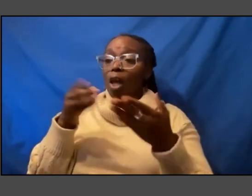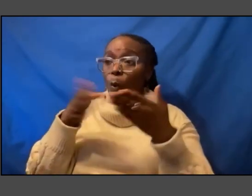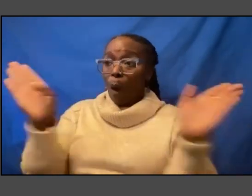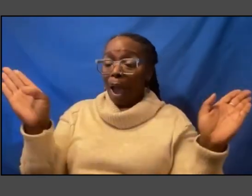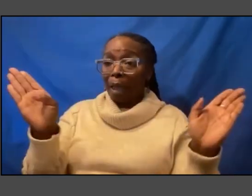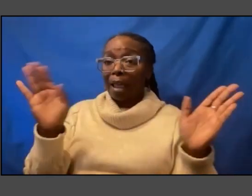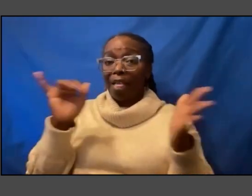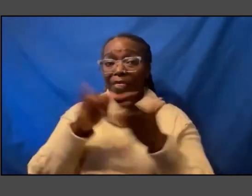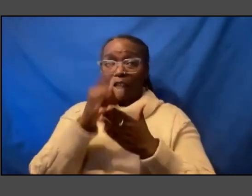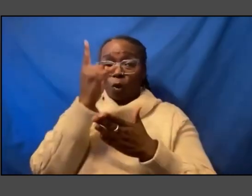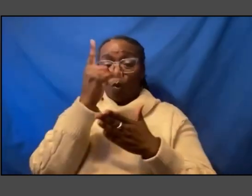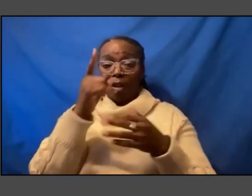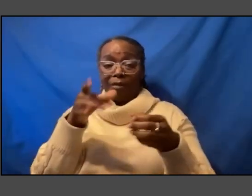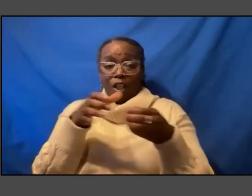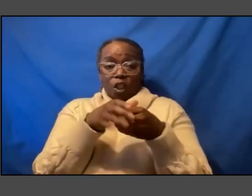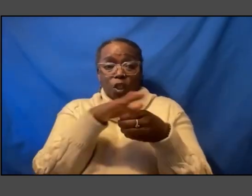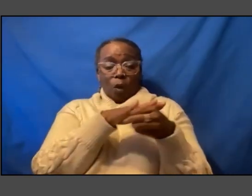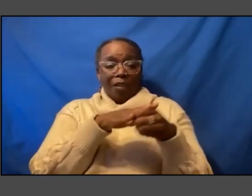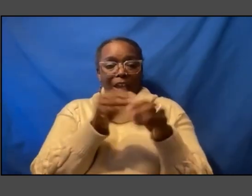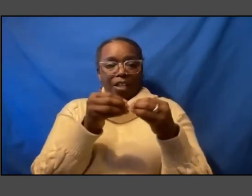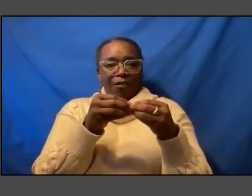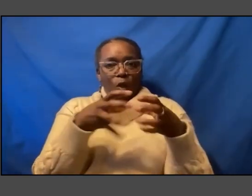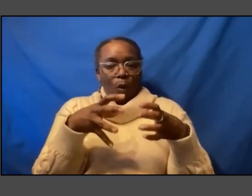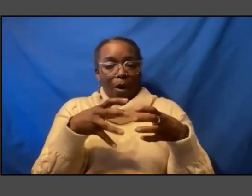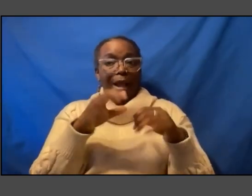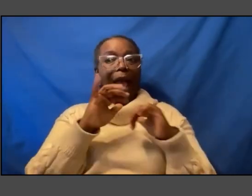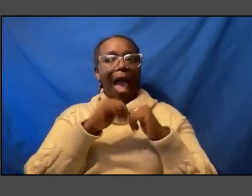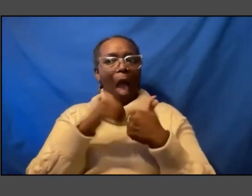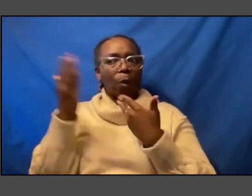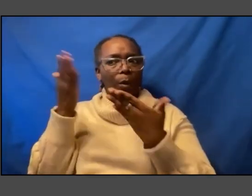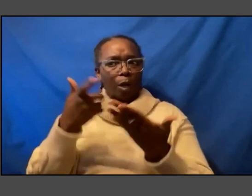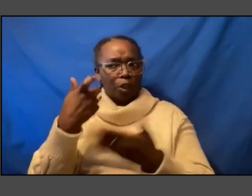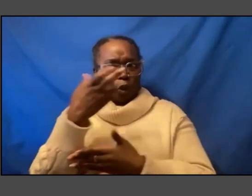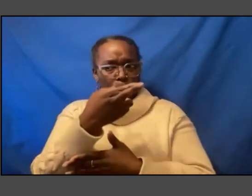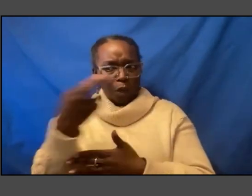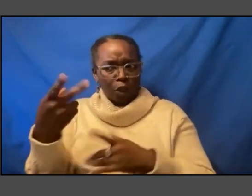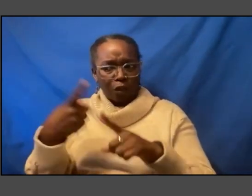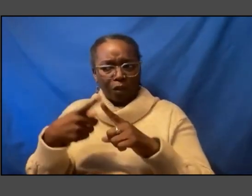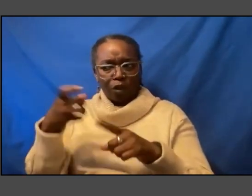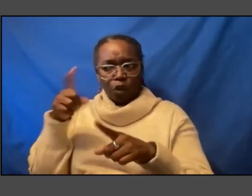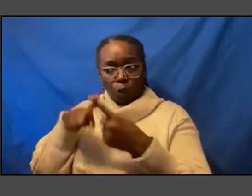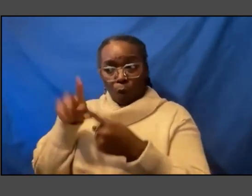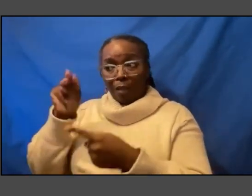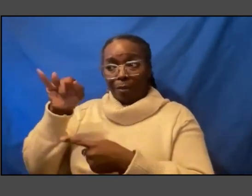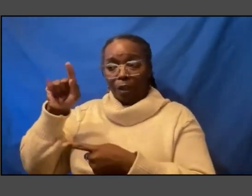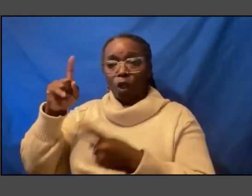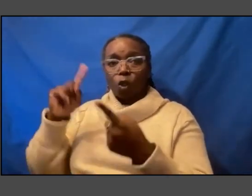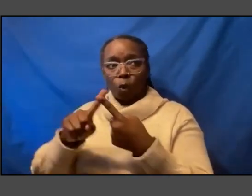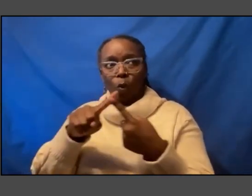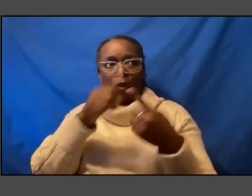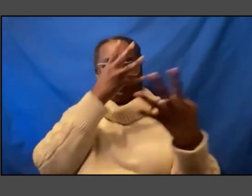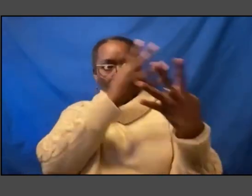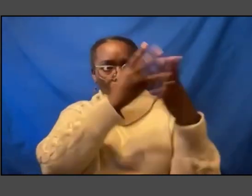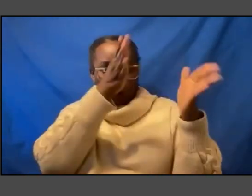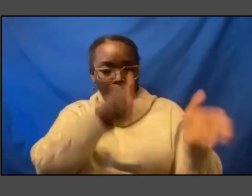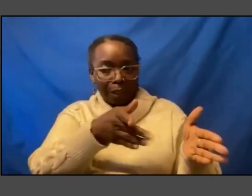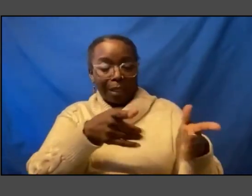exploring how do we bring some of the resources to the smithsonian to the incarcerated because my belief is the incarcerated